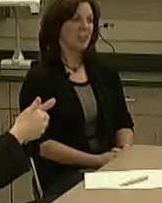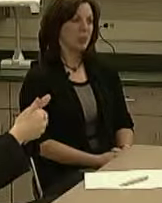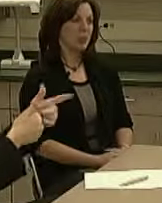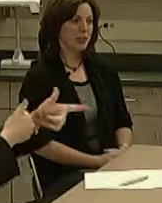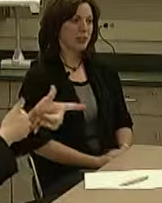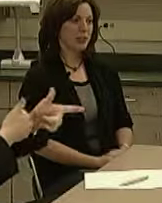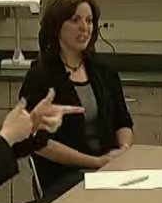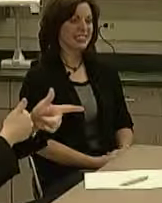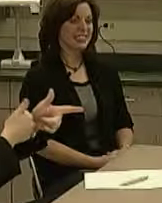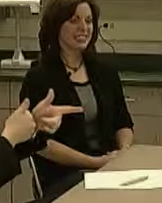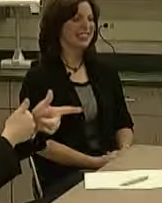to the person you're talking to.